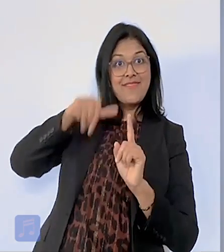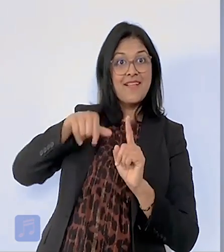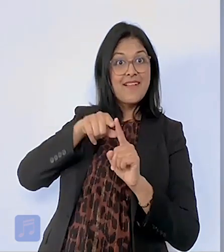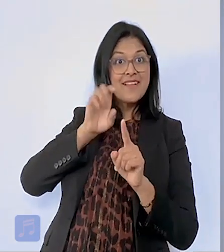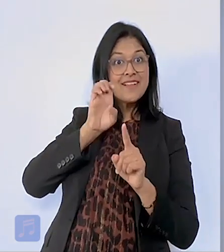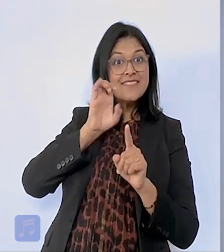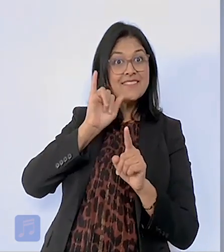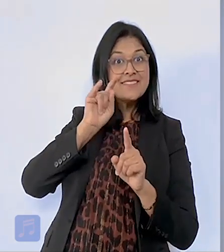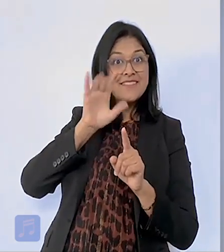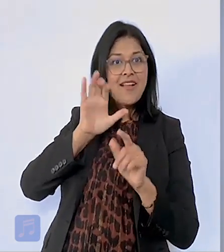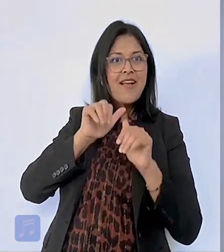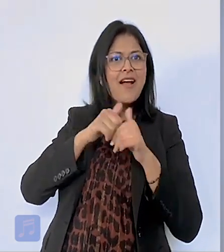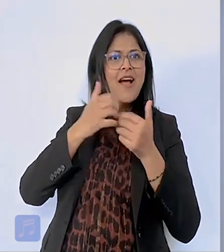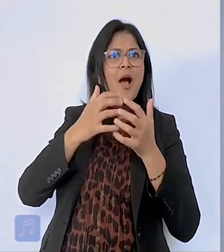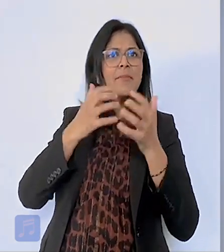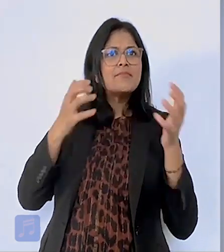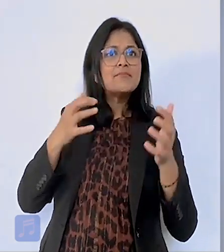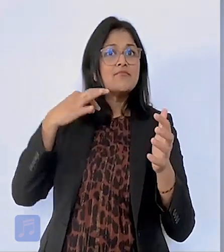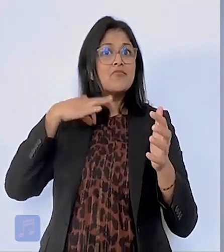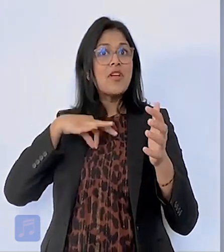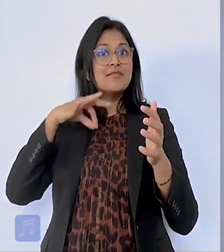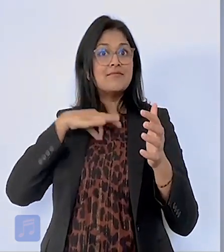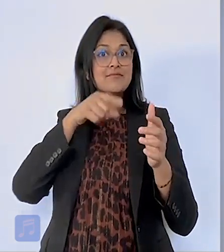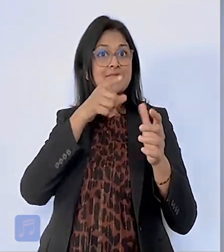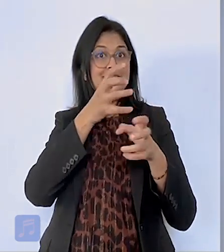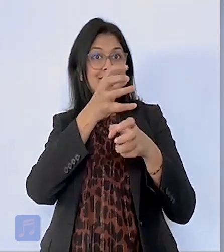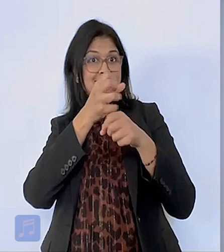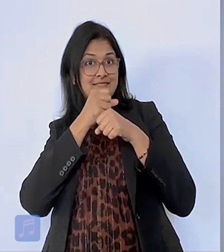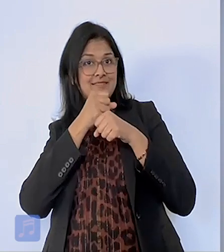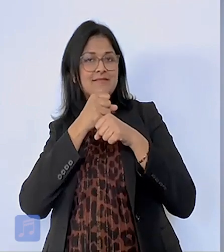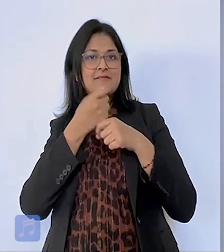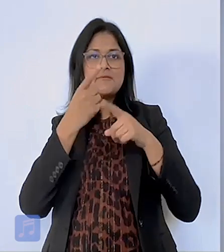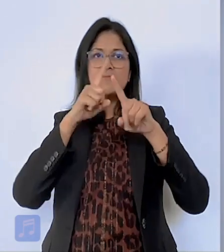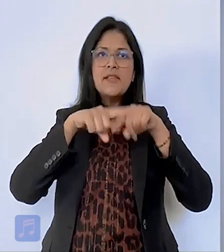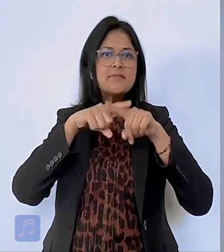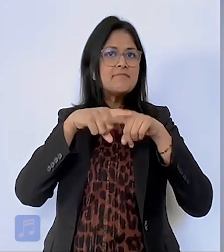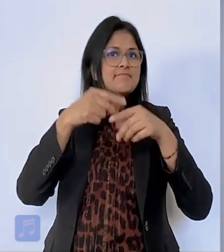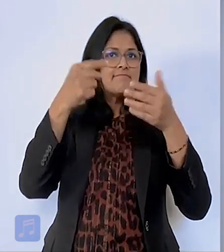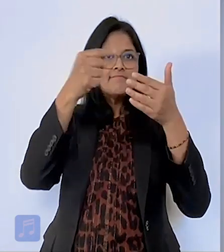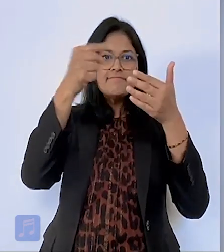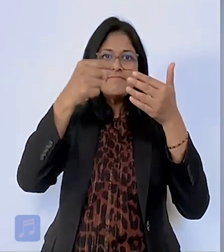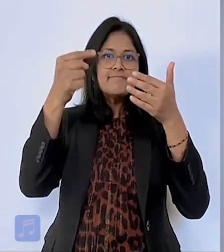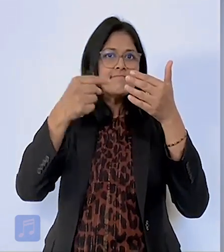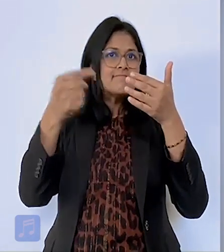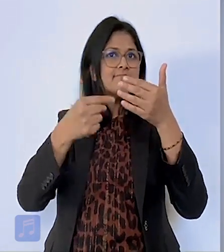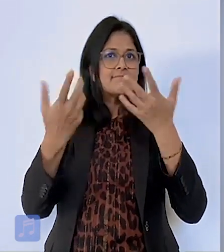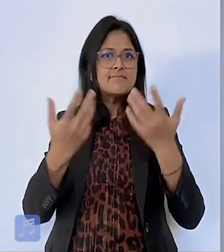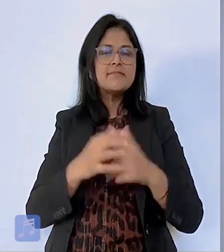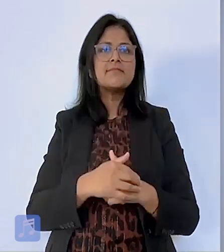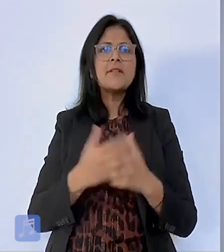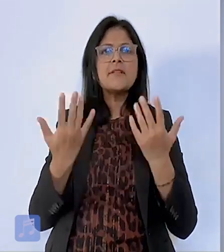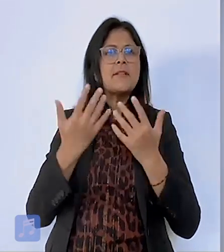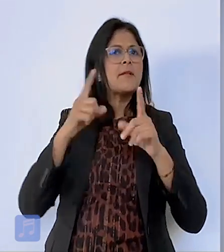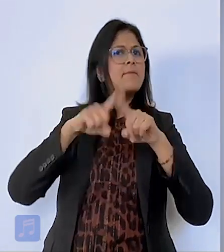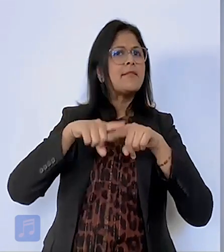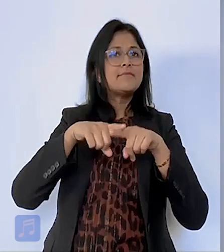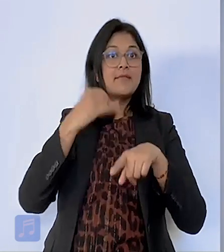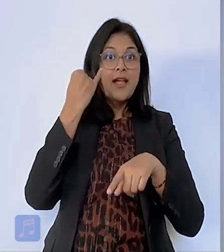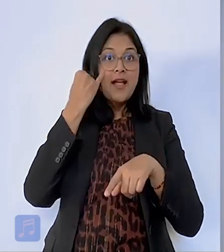The amount of your credit depends on several factors. This includes things like whether you